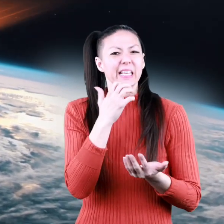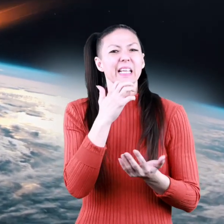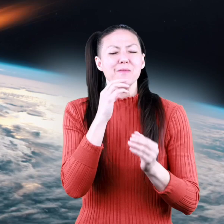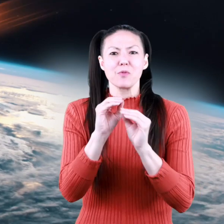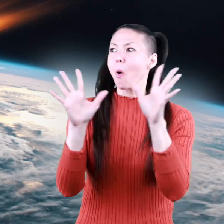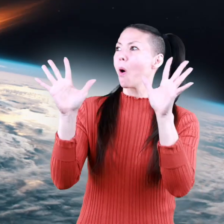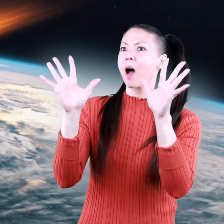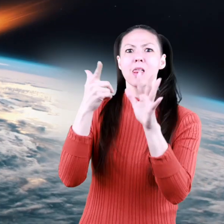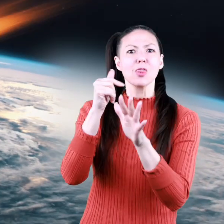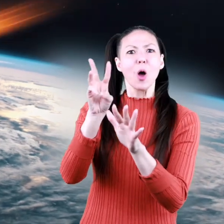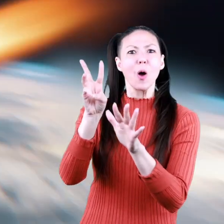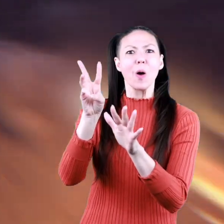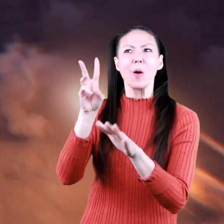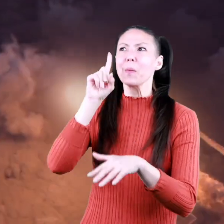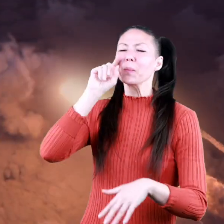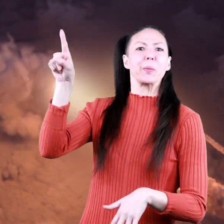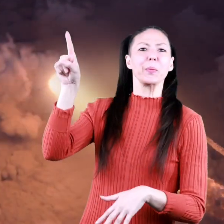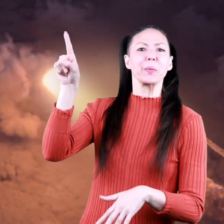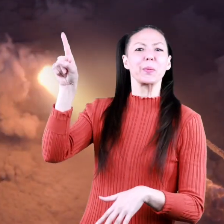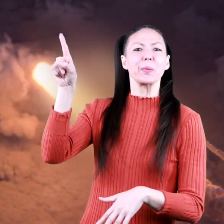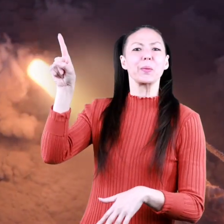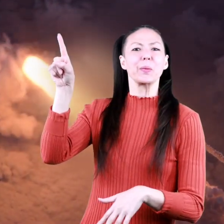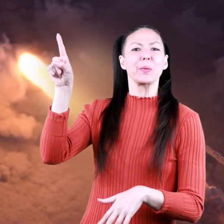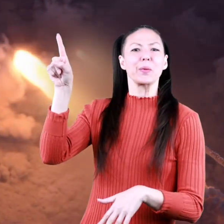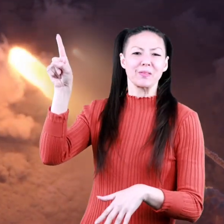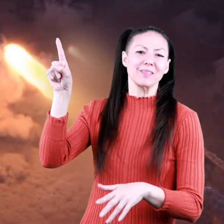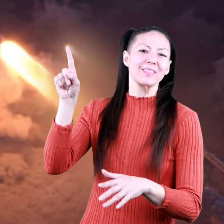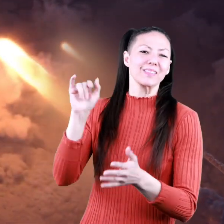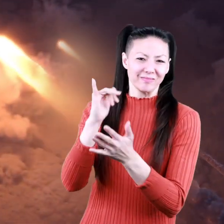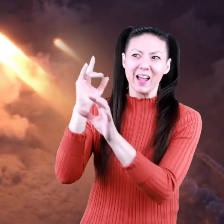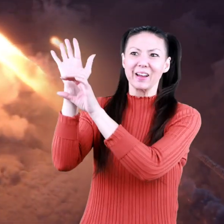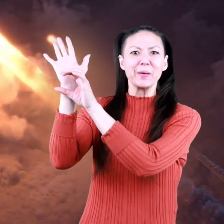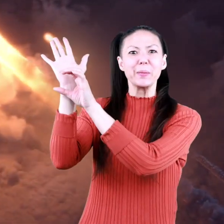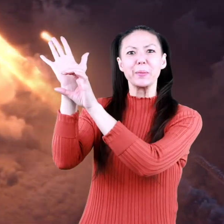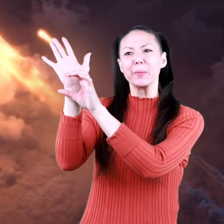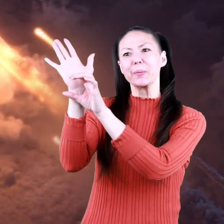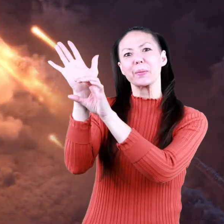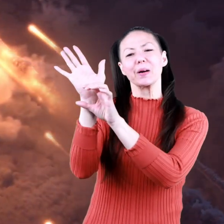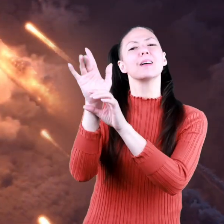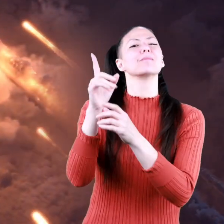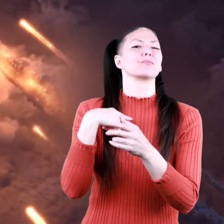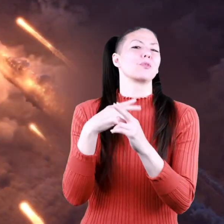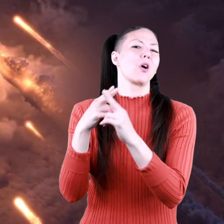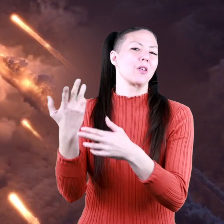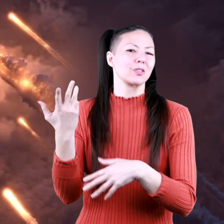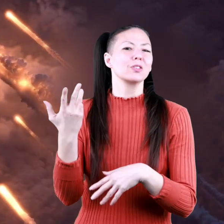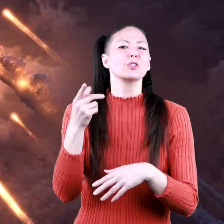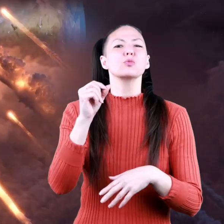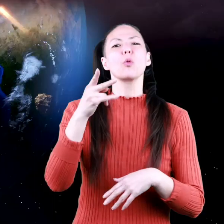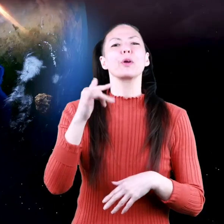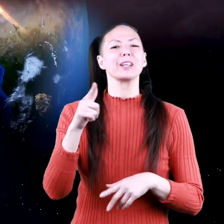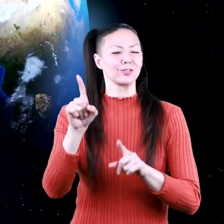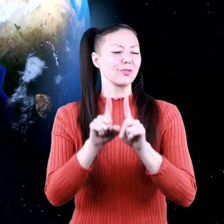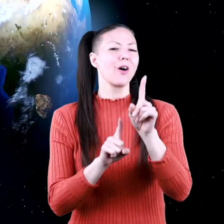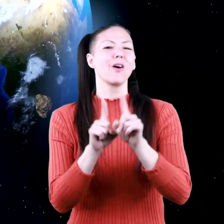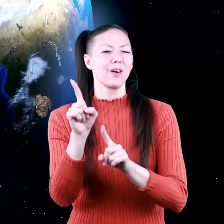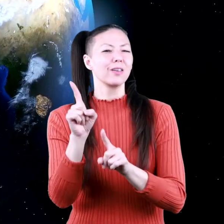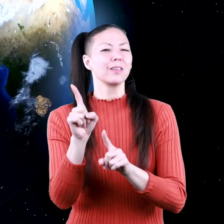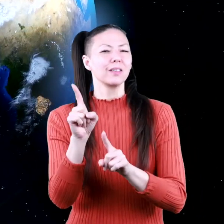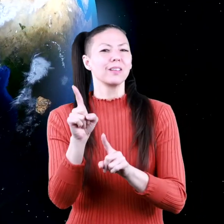glow brightly. It's that bright streak of light that we call shooting stars. It might sound a bit scary